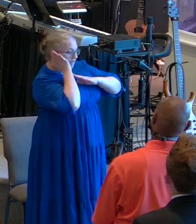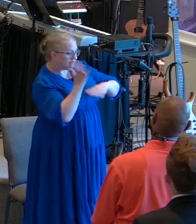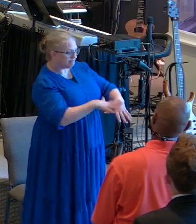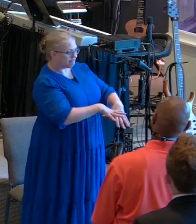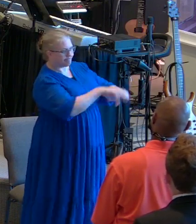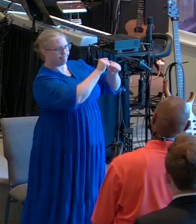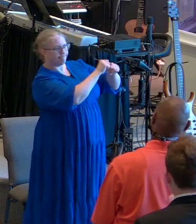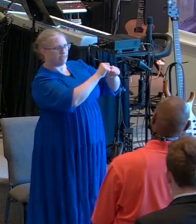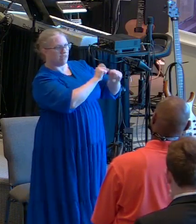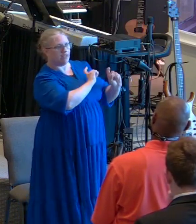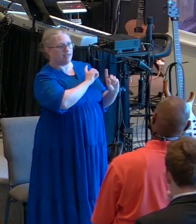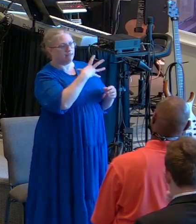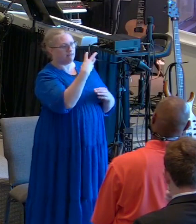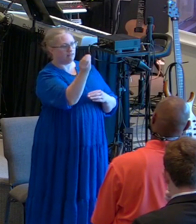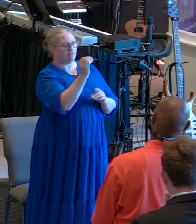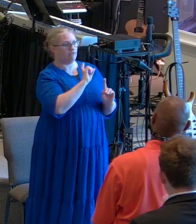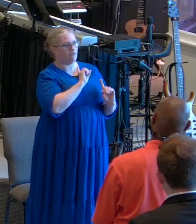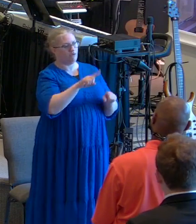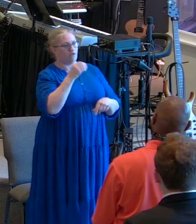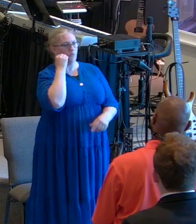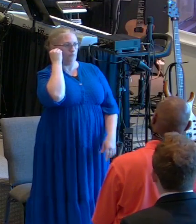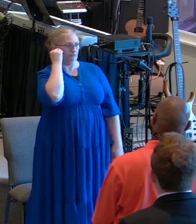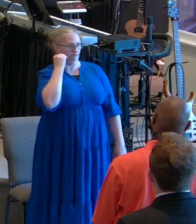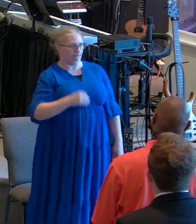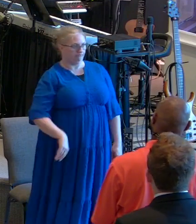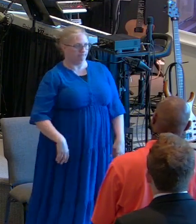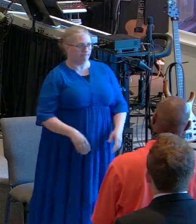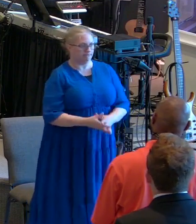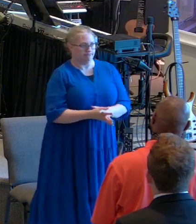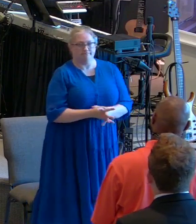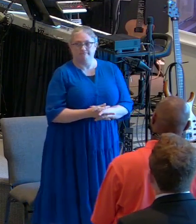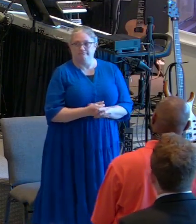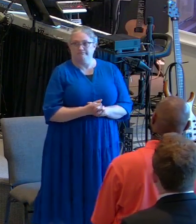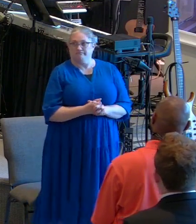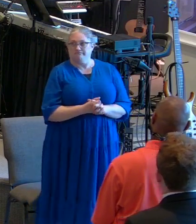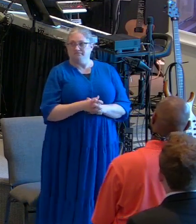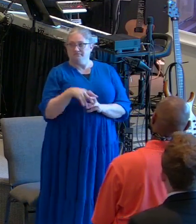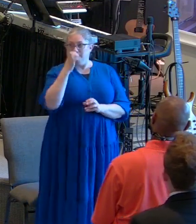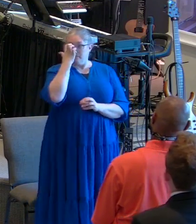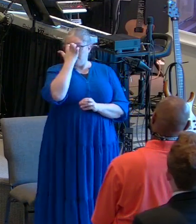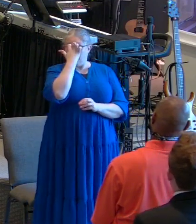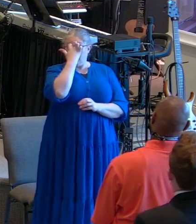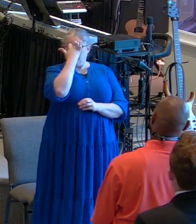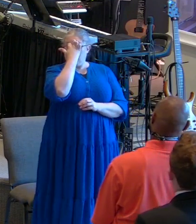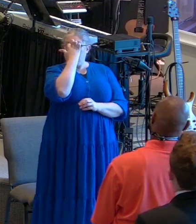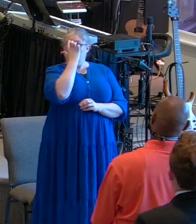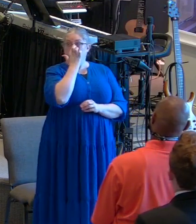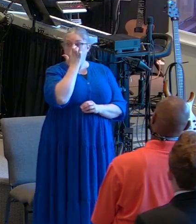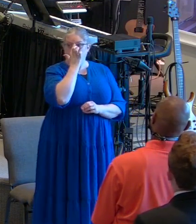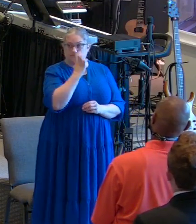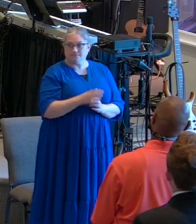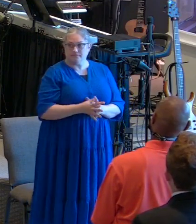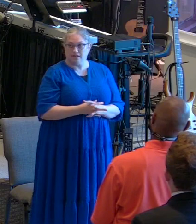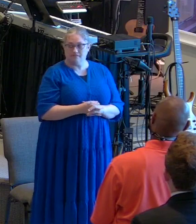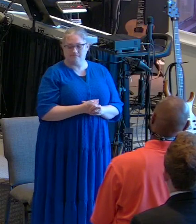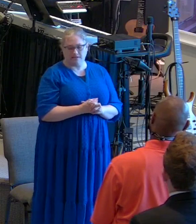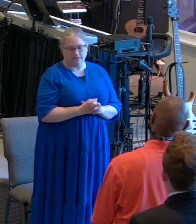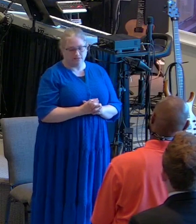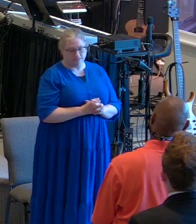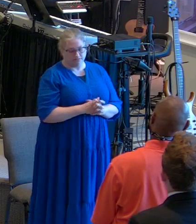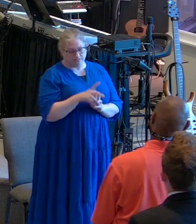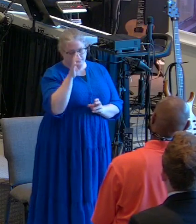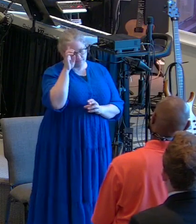hombre tiene potestad en la tierra para perdonar pecados. Y entonces le dijo al paralítico, Levántate,